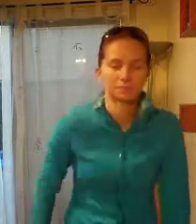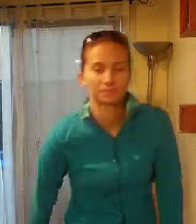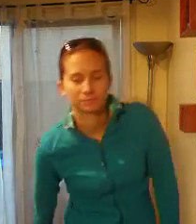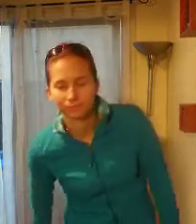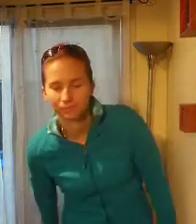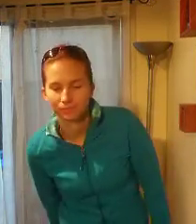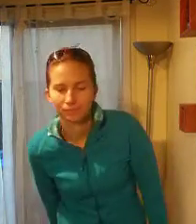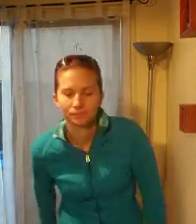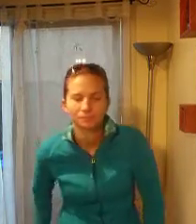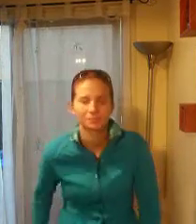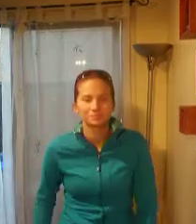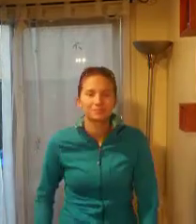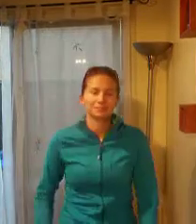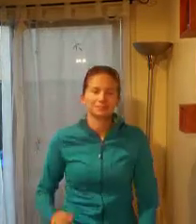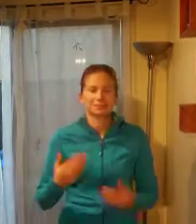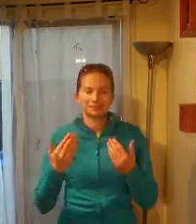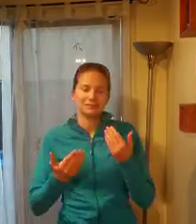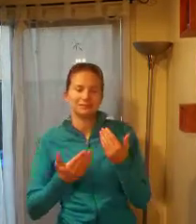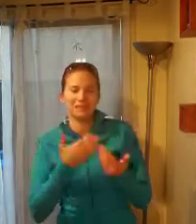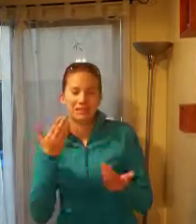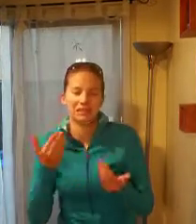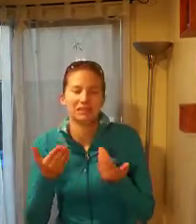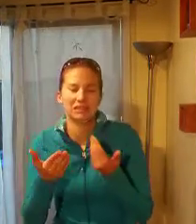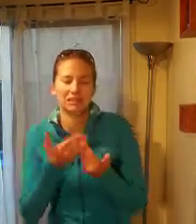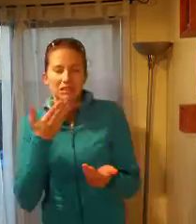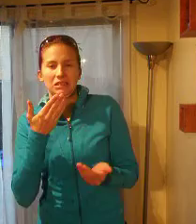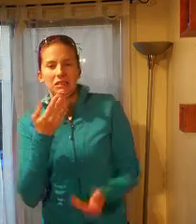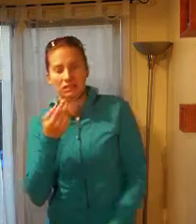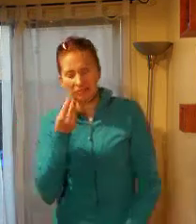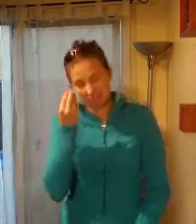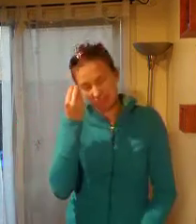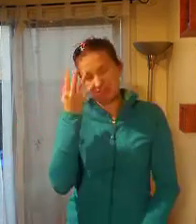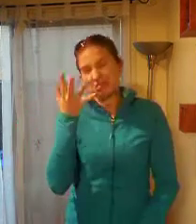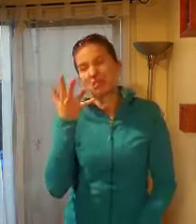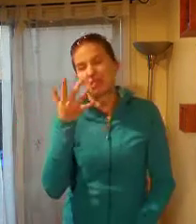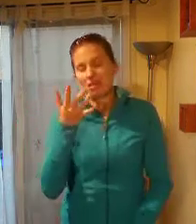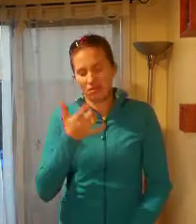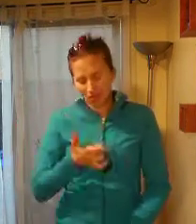So damn easy, you say that life's so hard,